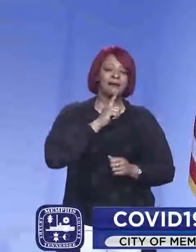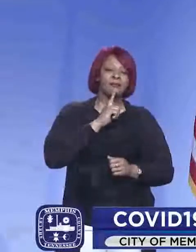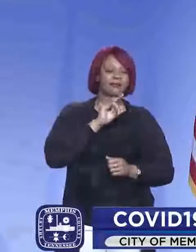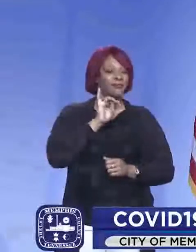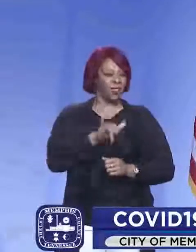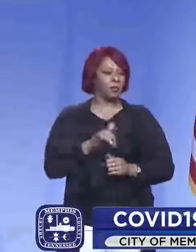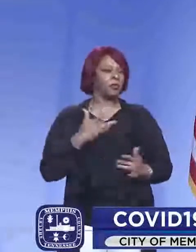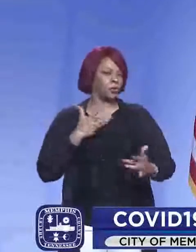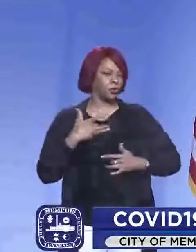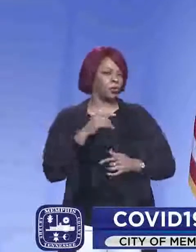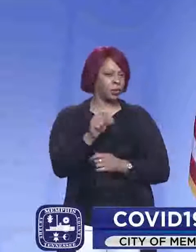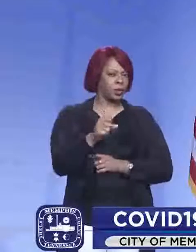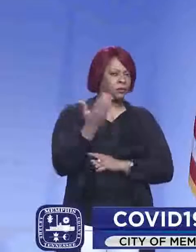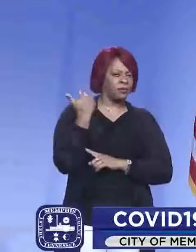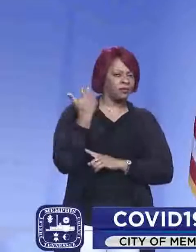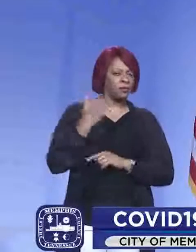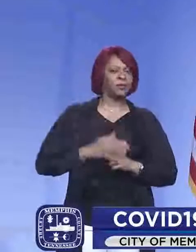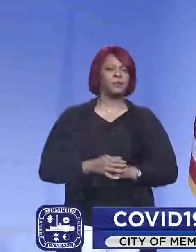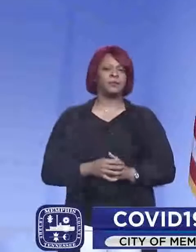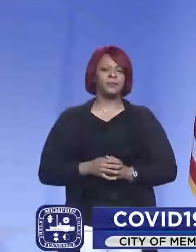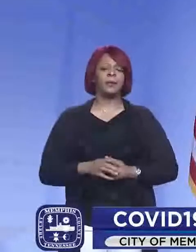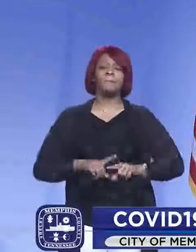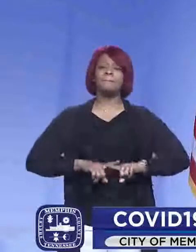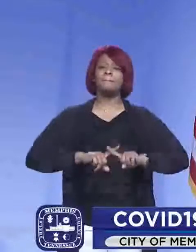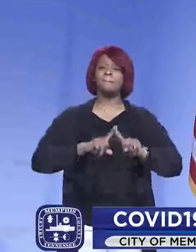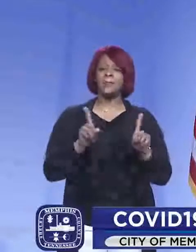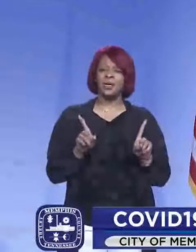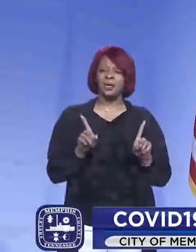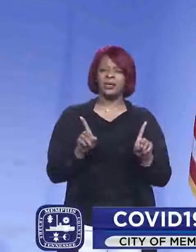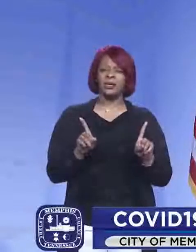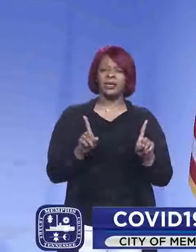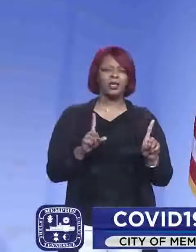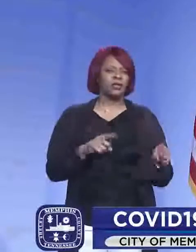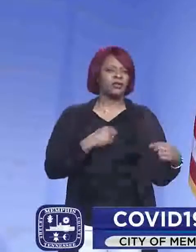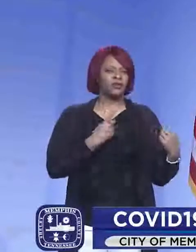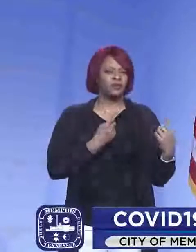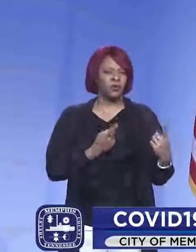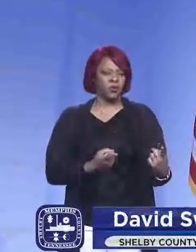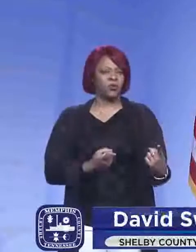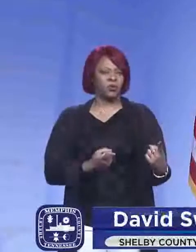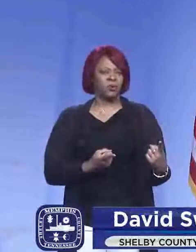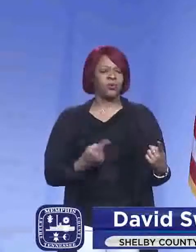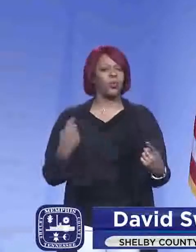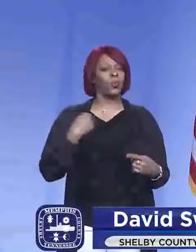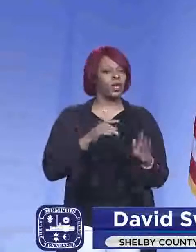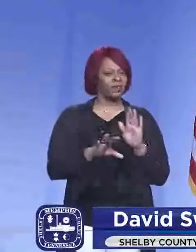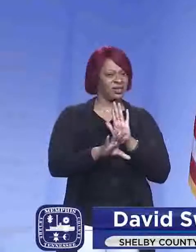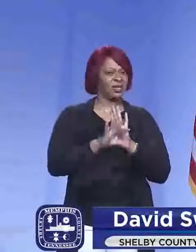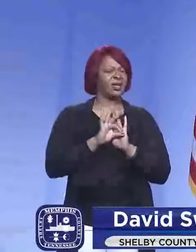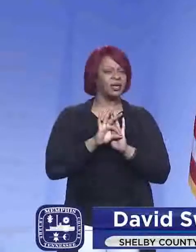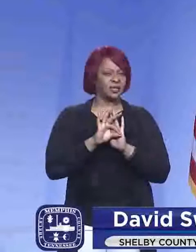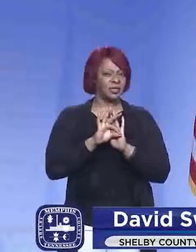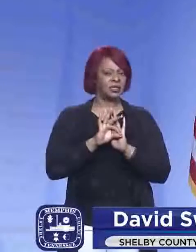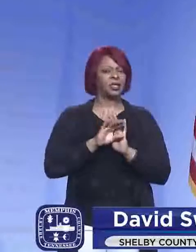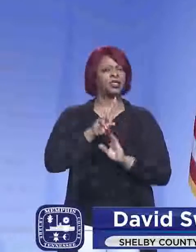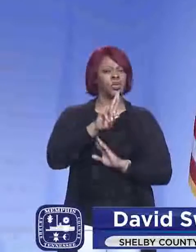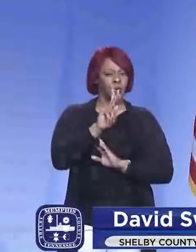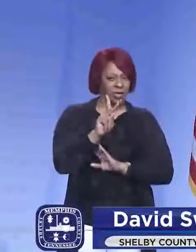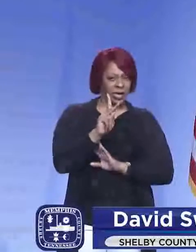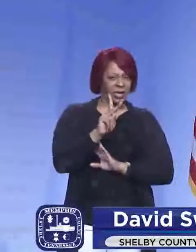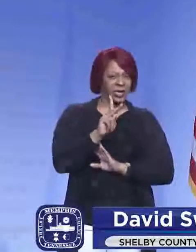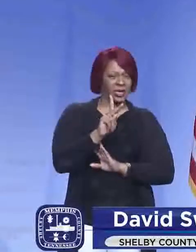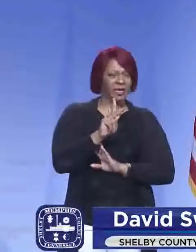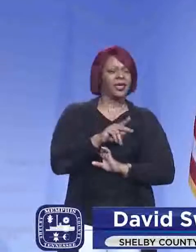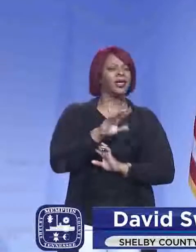that was the concern, right? But so far, we have detected the UK variant. We have